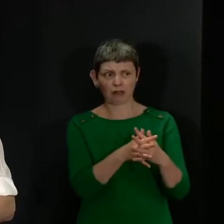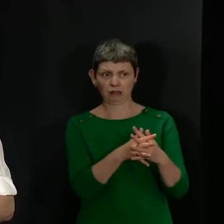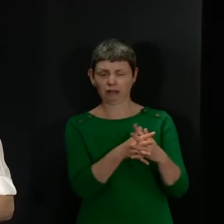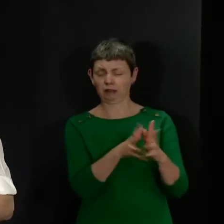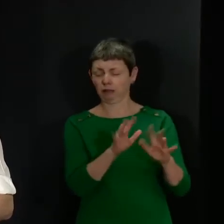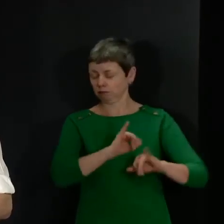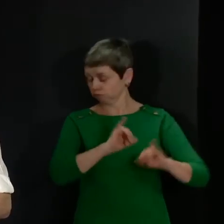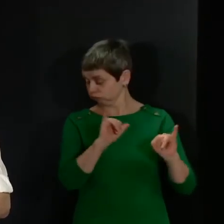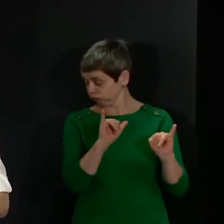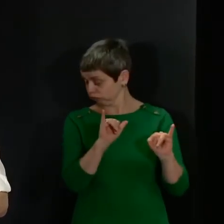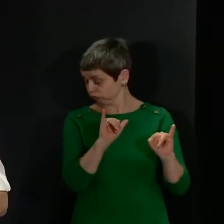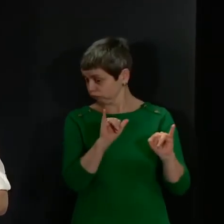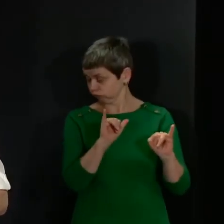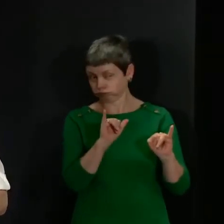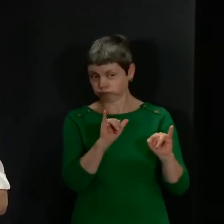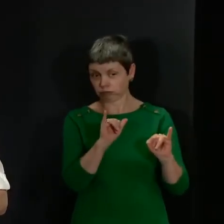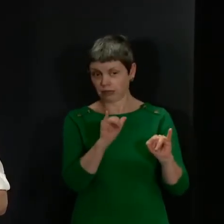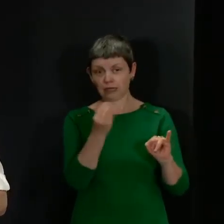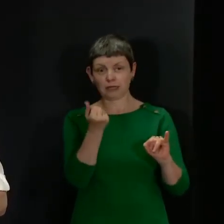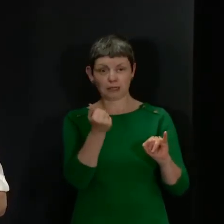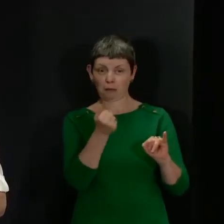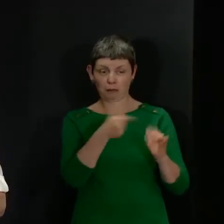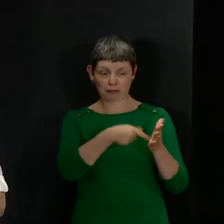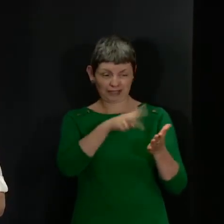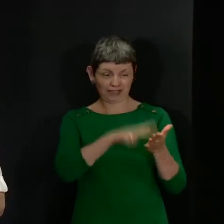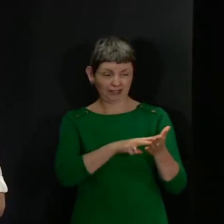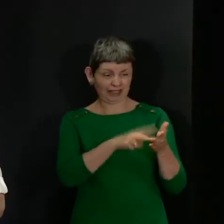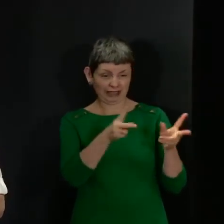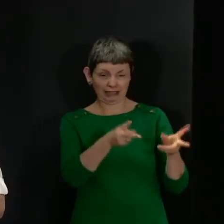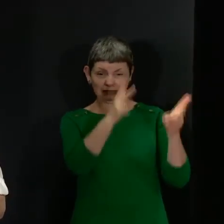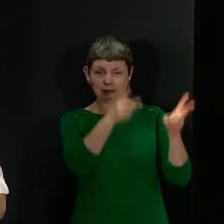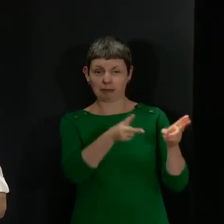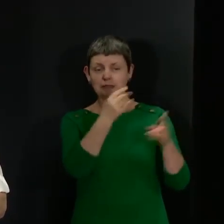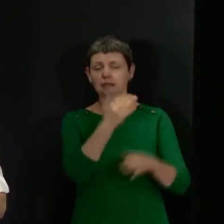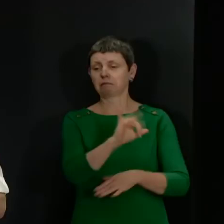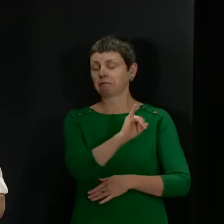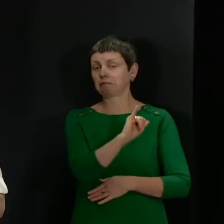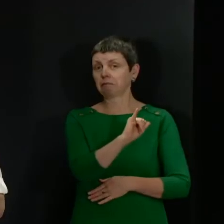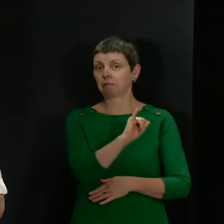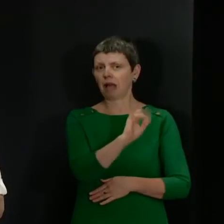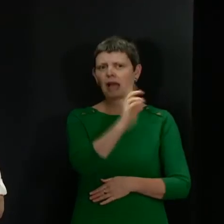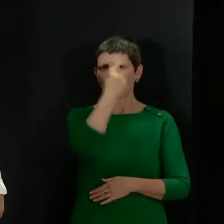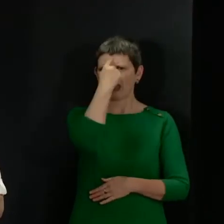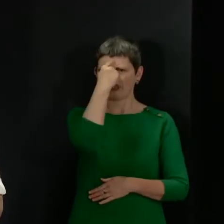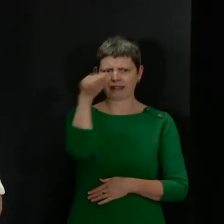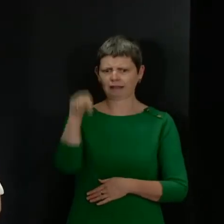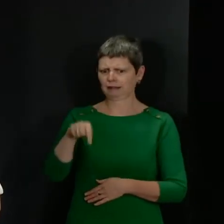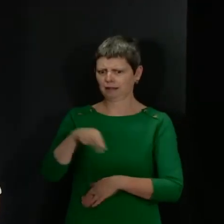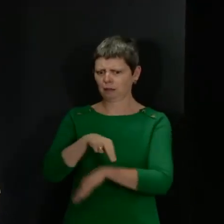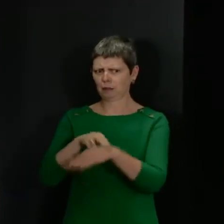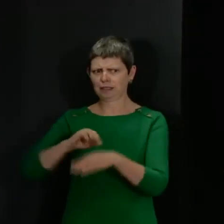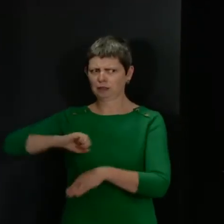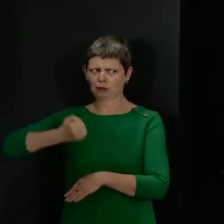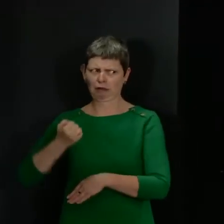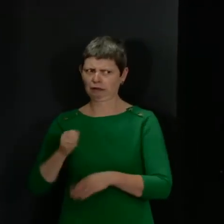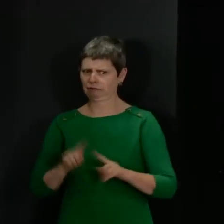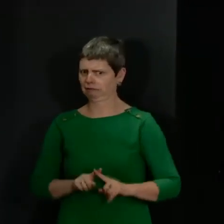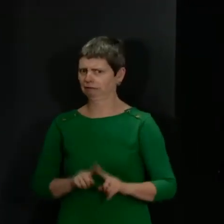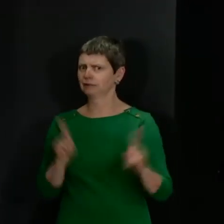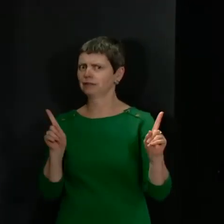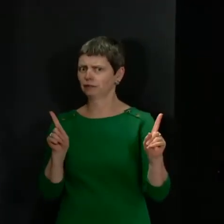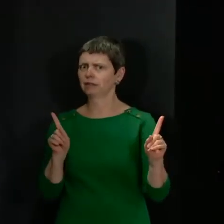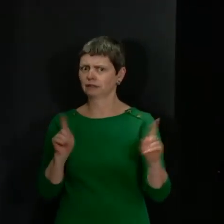some of the scenes we've seen from the United States as reflecting how the police service of Scotland conducts its